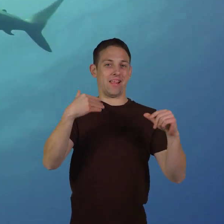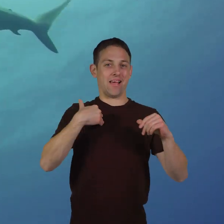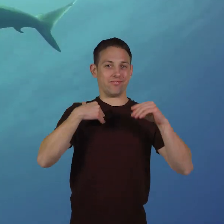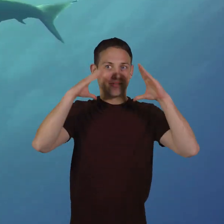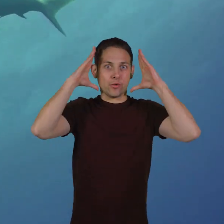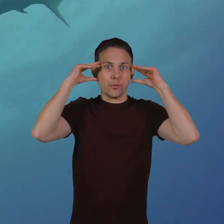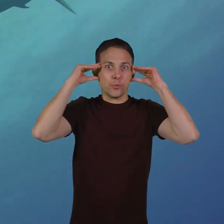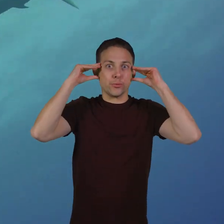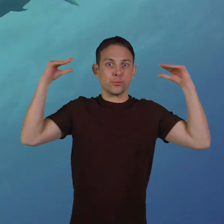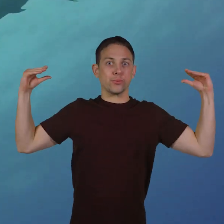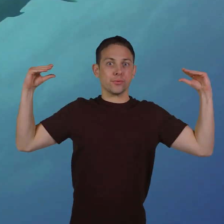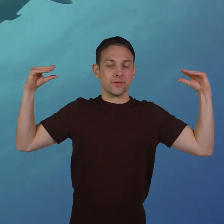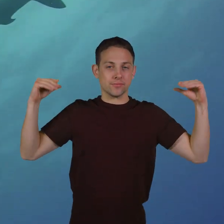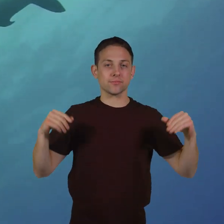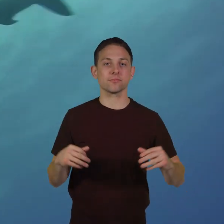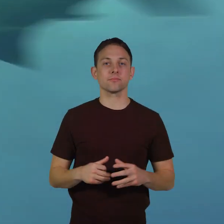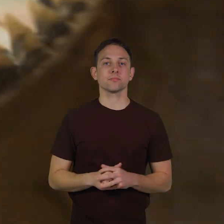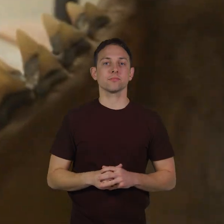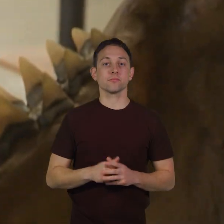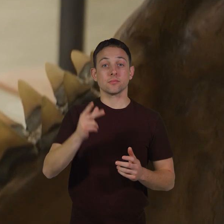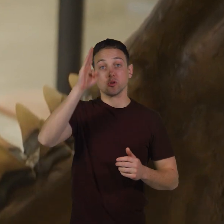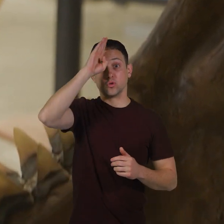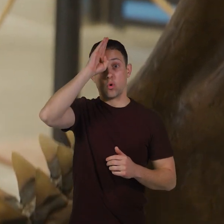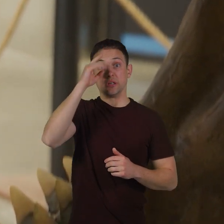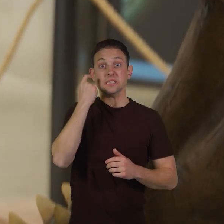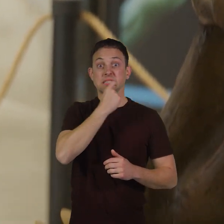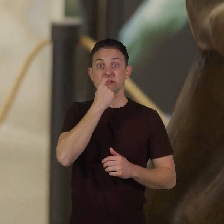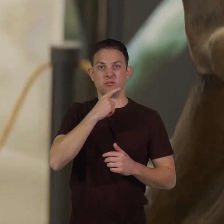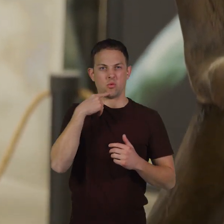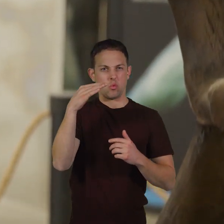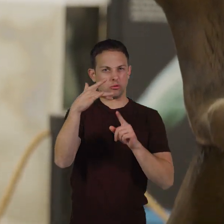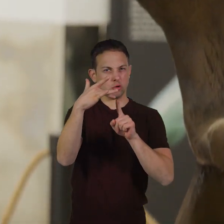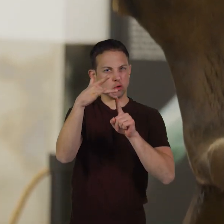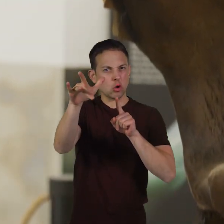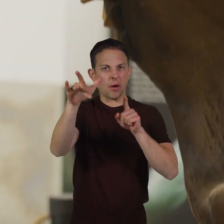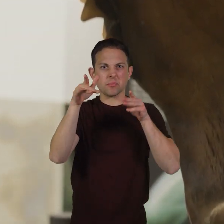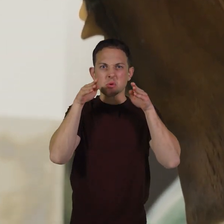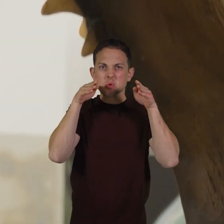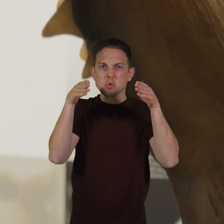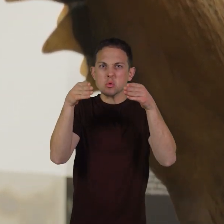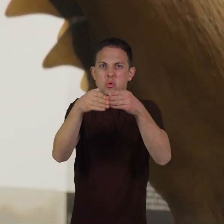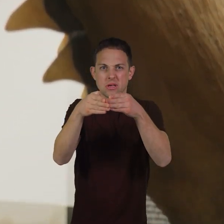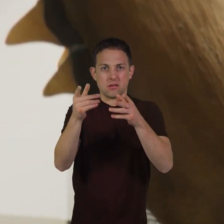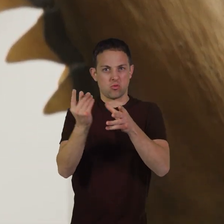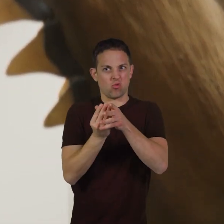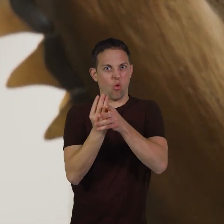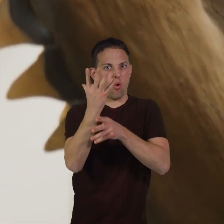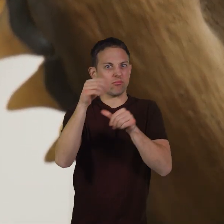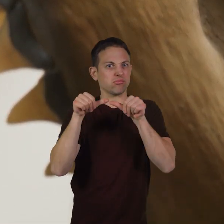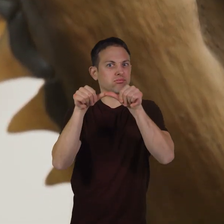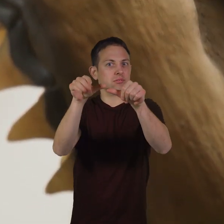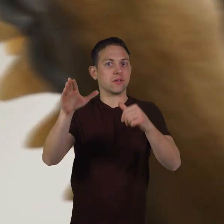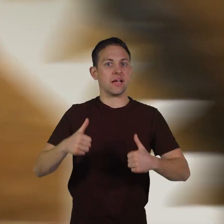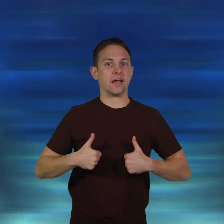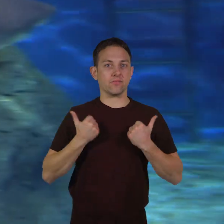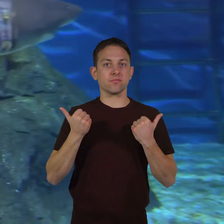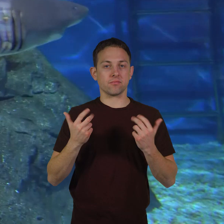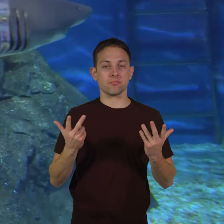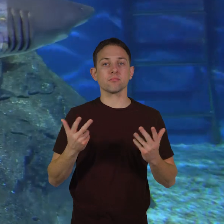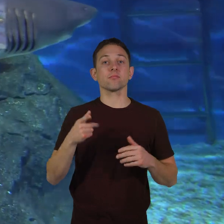broad, flat head. Sharks' teeth are sharp and triangular and grow throughout their lives. They also